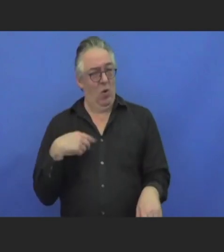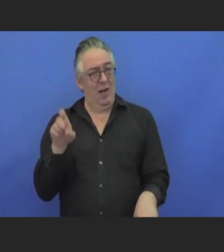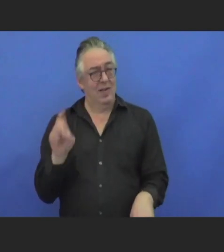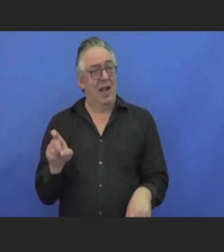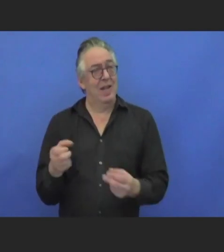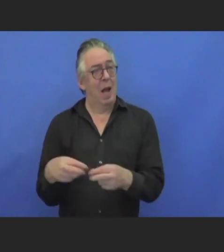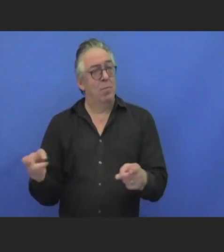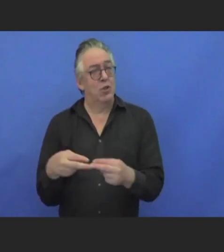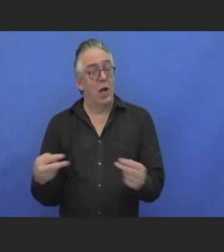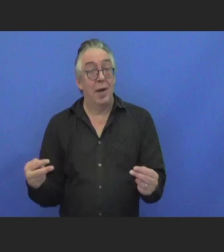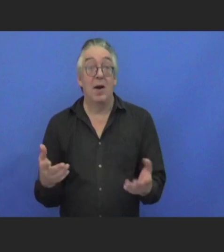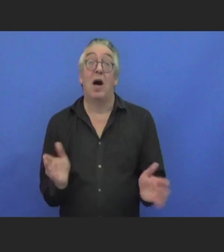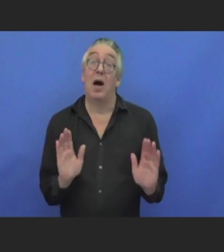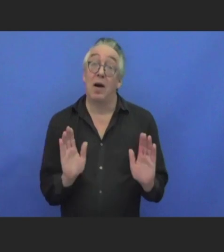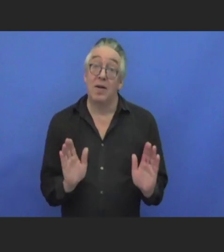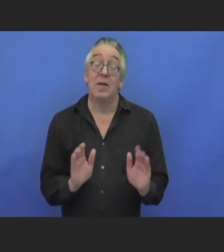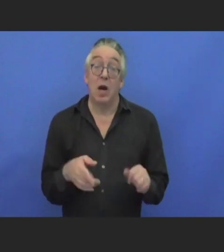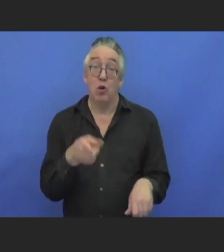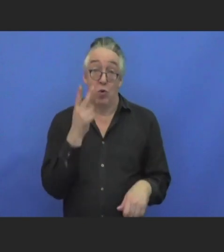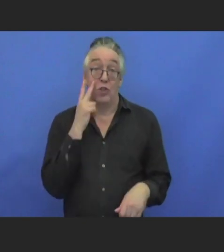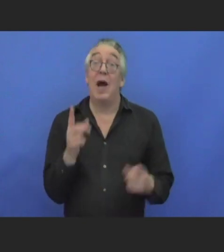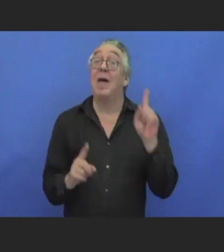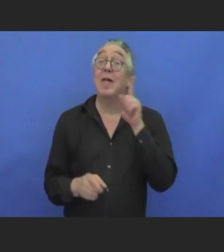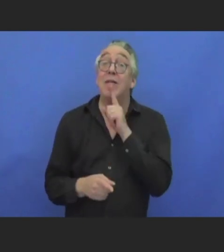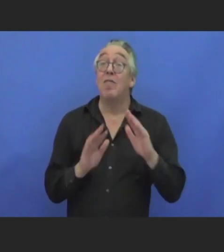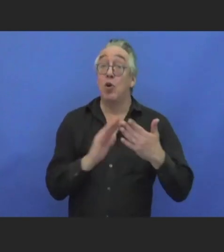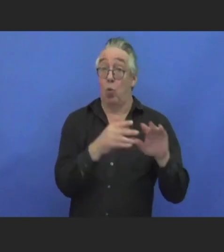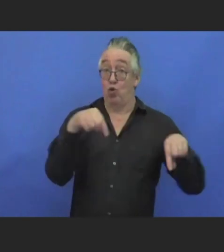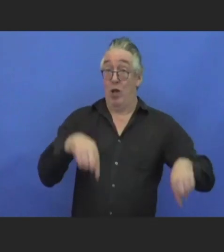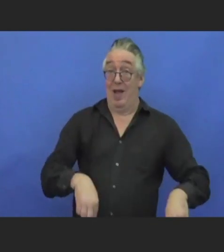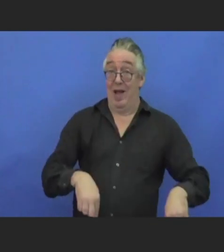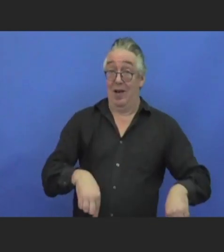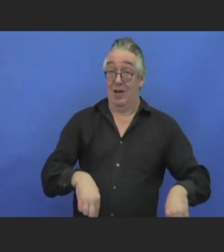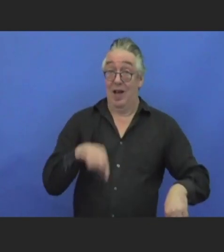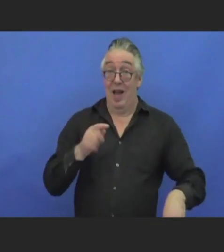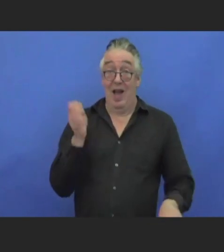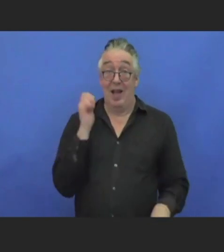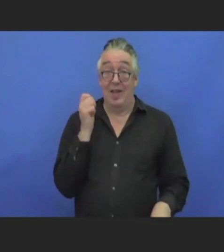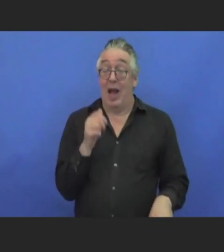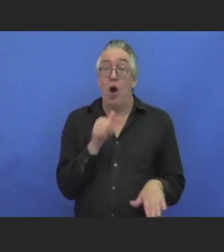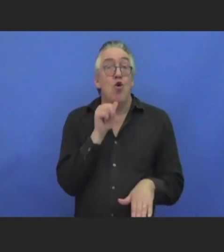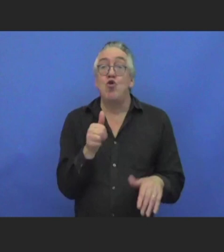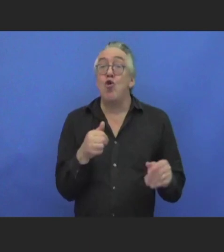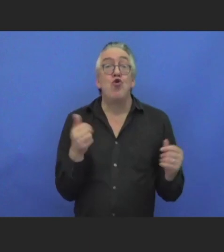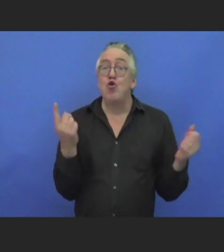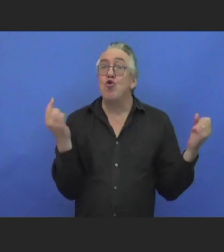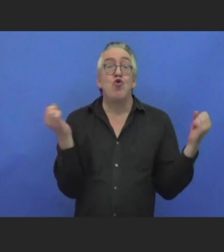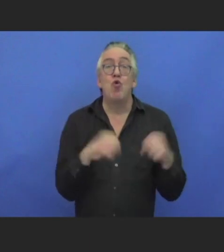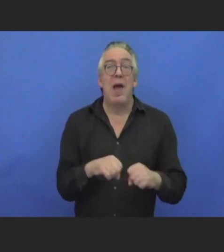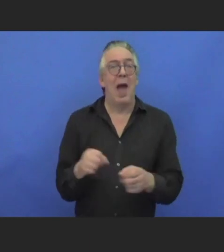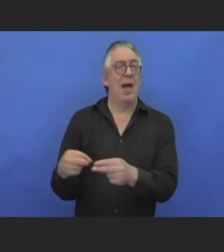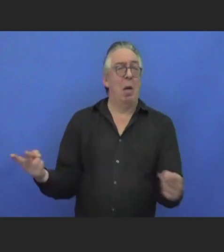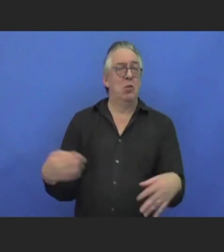you will find that the deaf community here do not agree that captioning is that important.